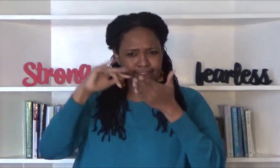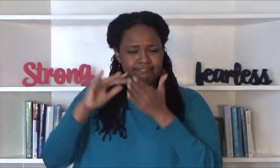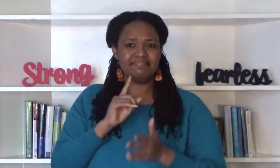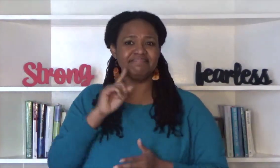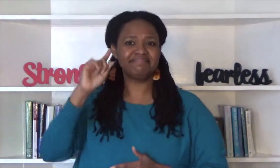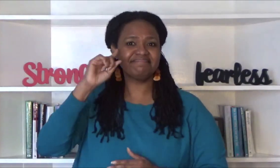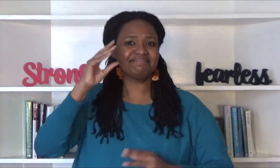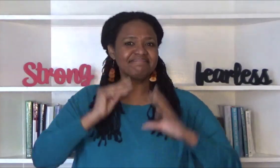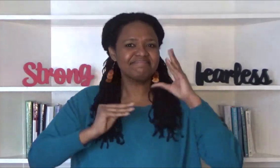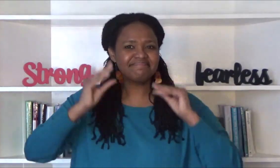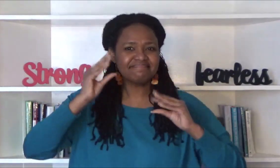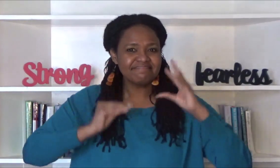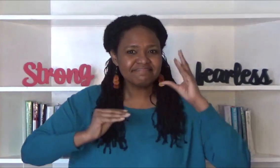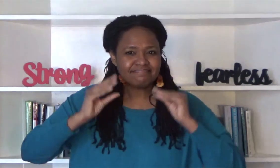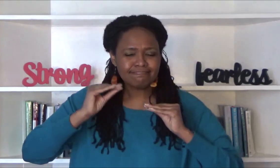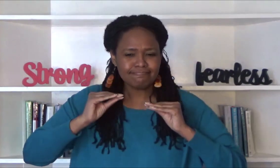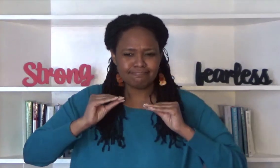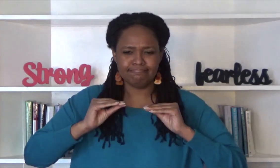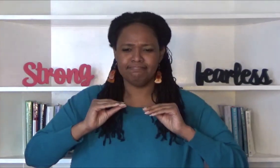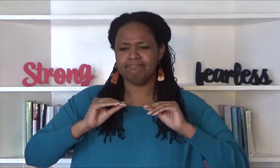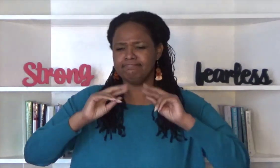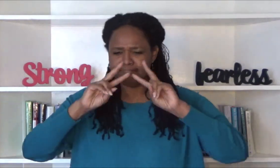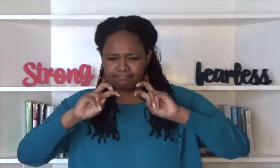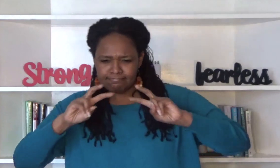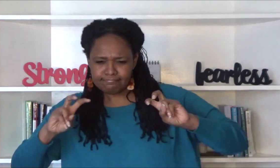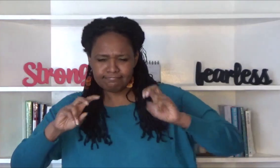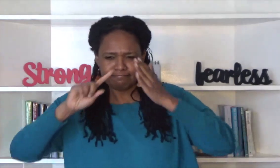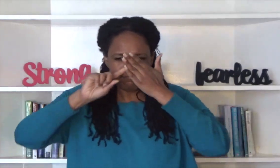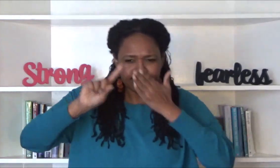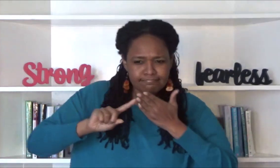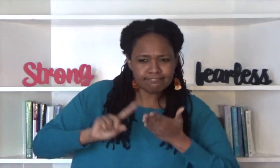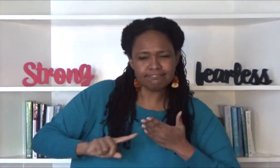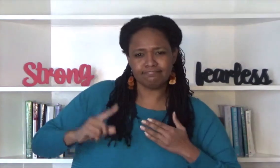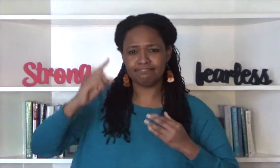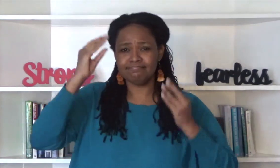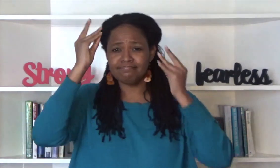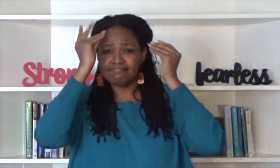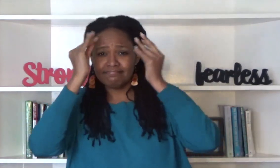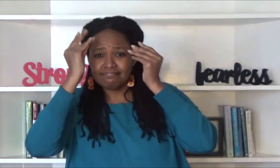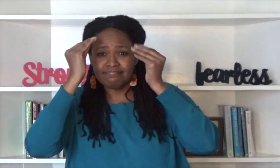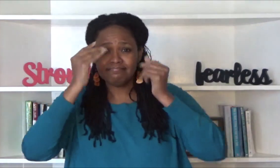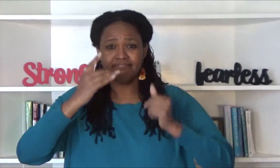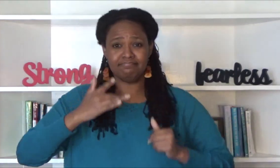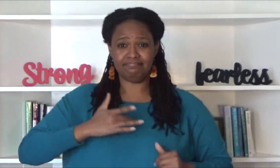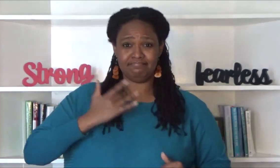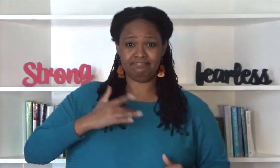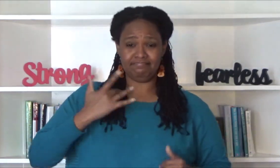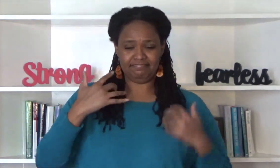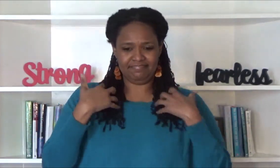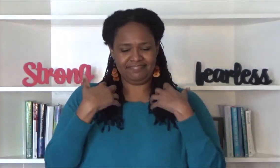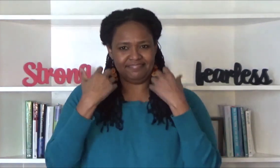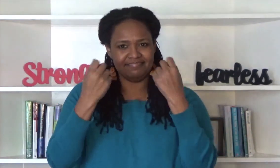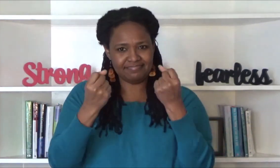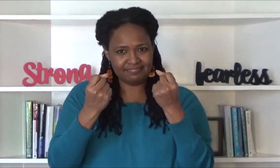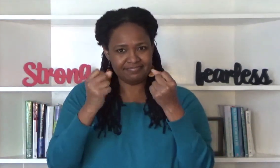deaf experiences an exploration of the psychological and emotional well-being